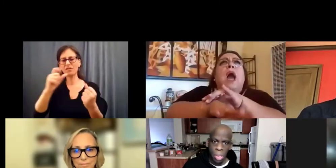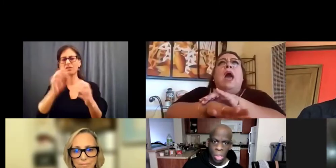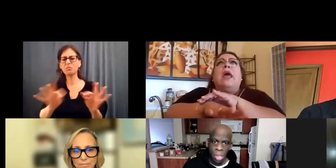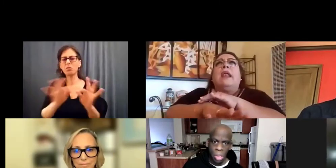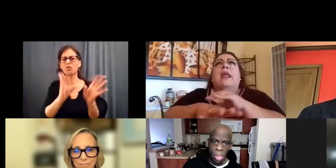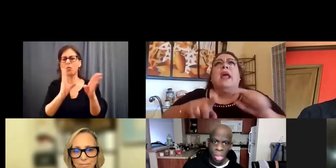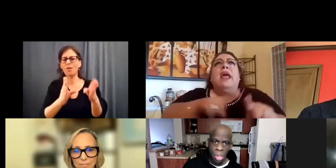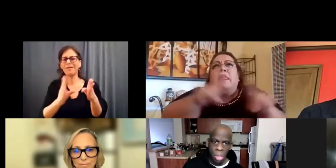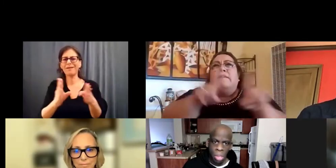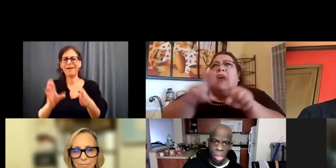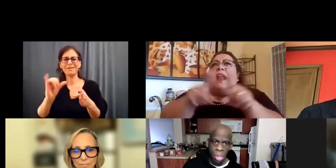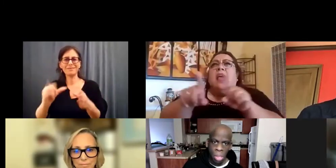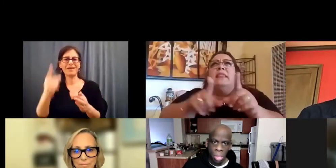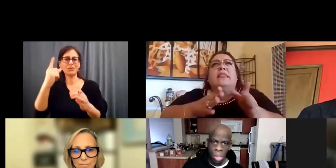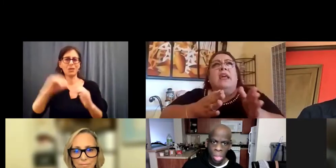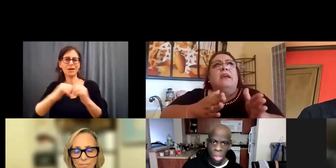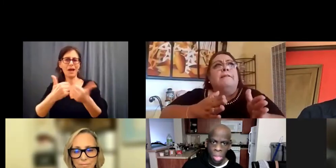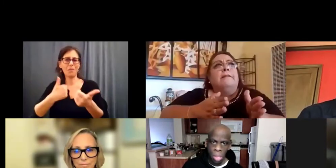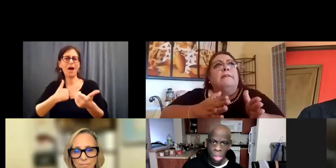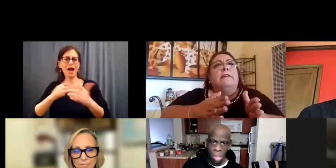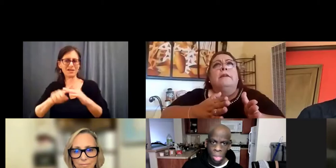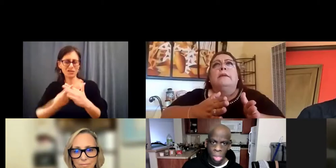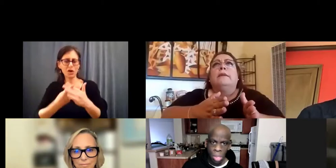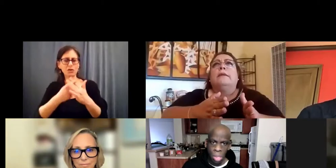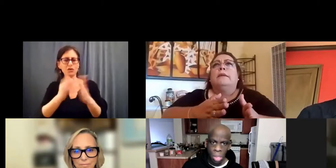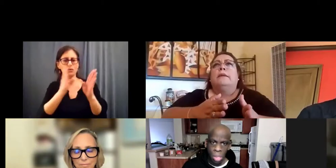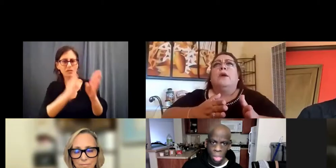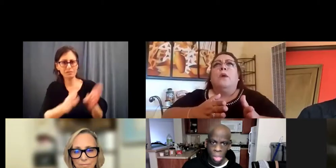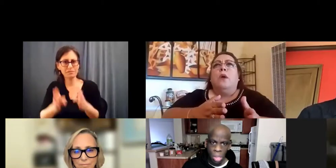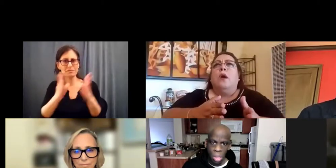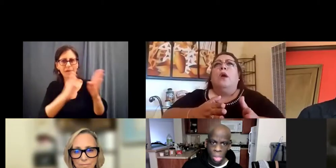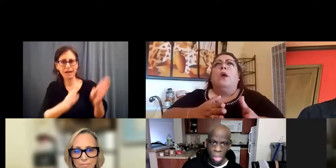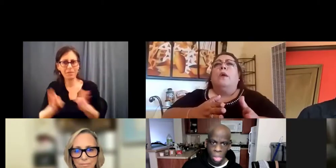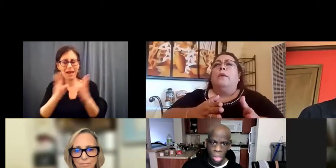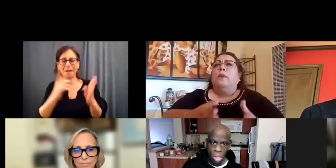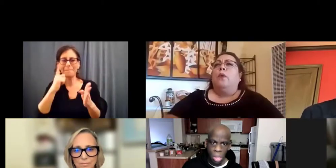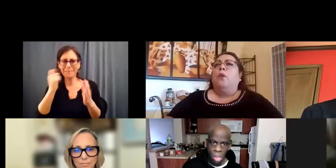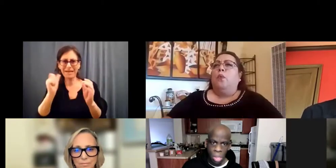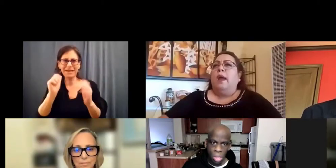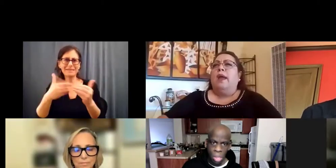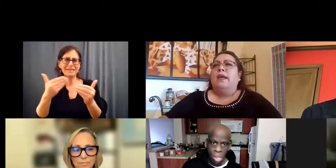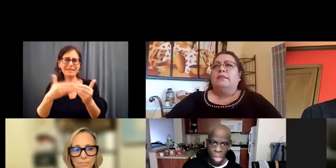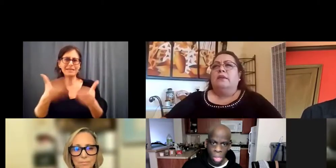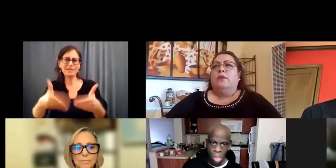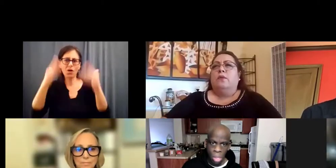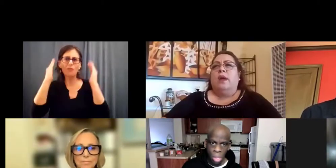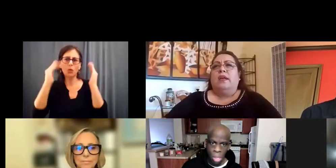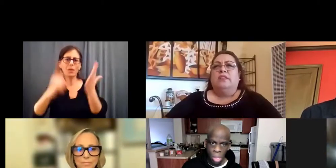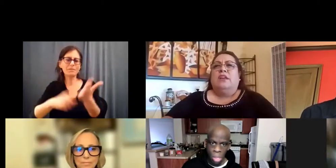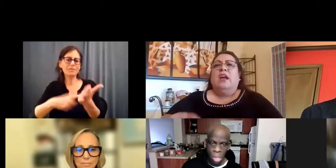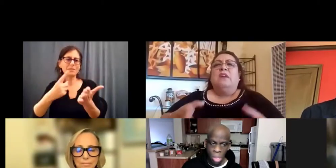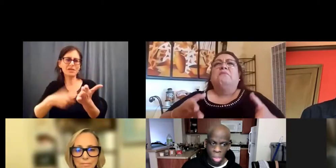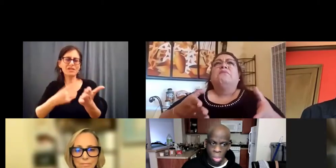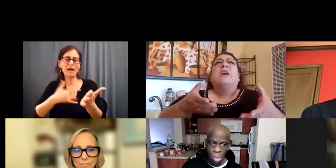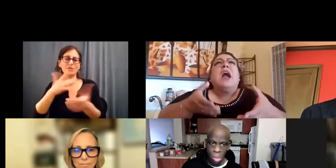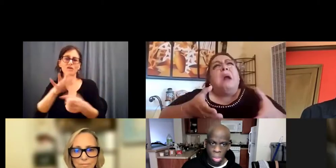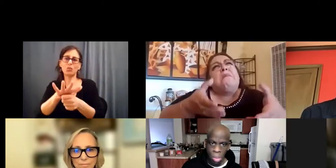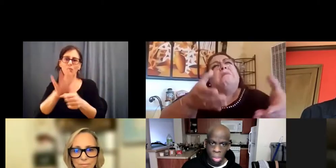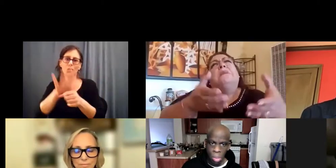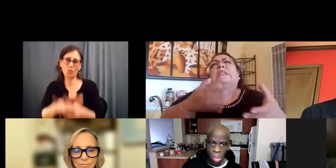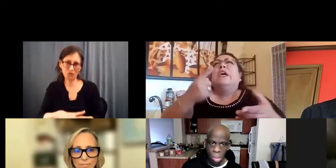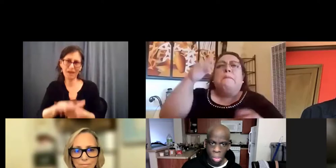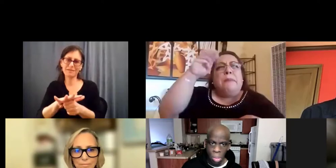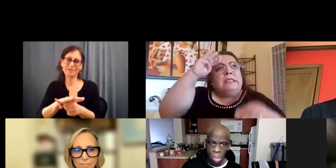that's one of the ways I start by, you know, just planning, because things can get overwhelming at times, and it could be a lot of stress on you.